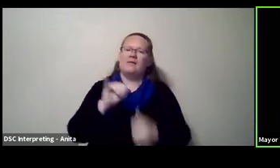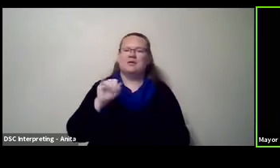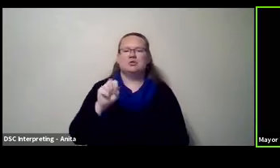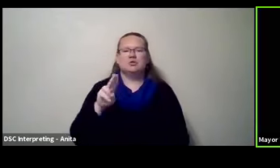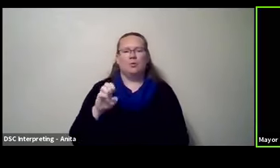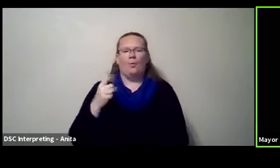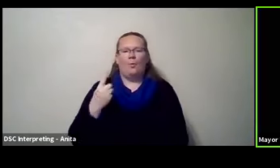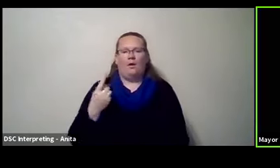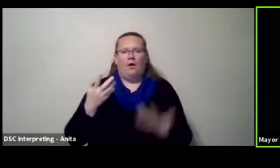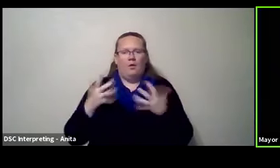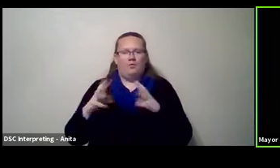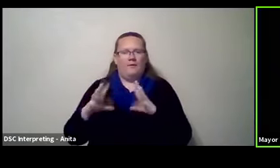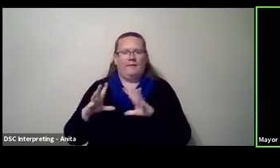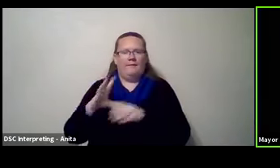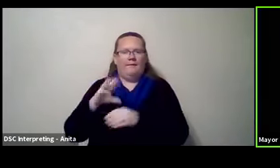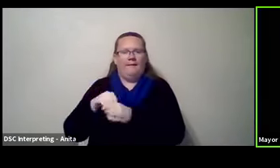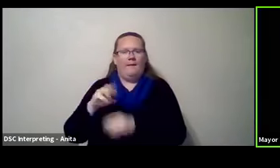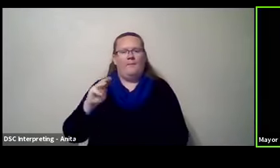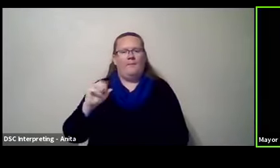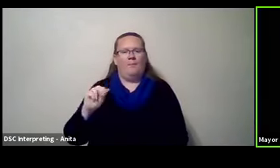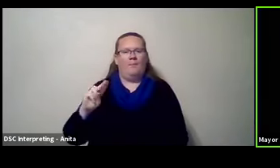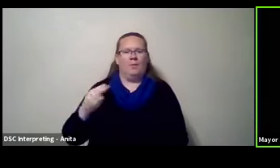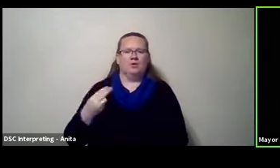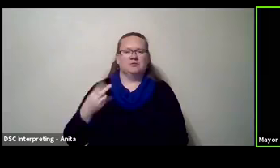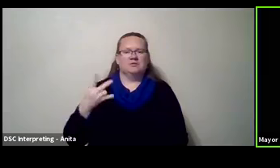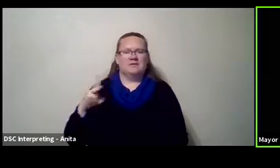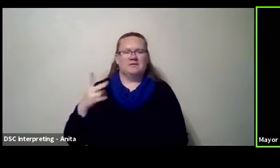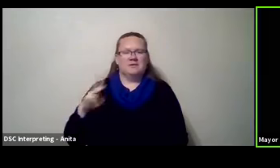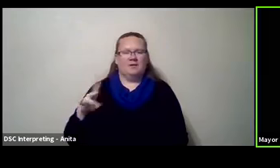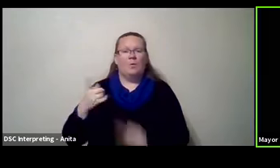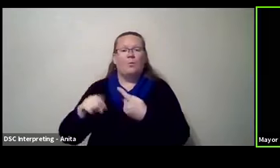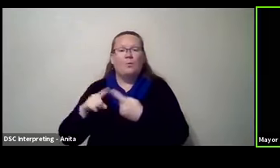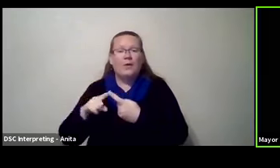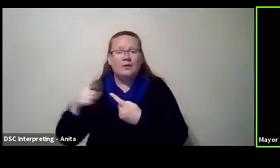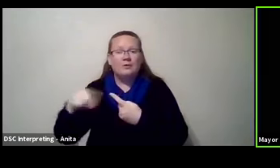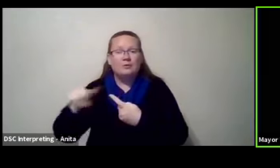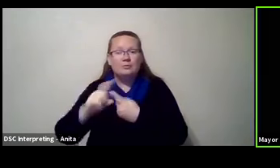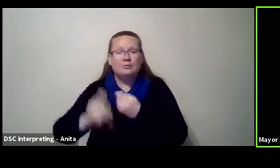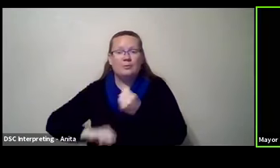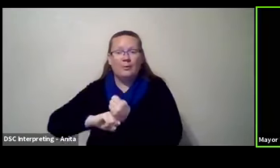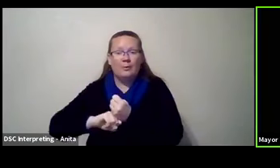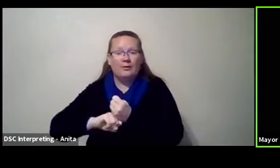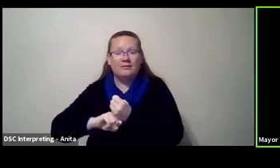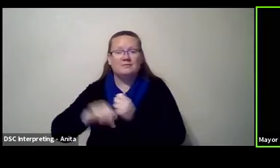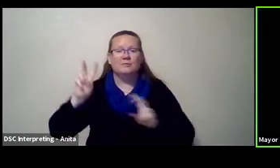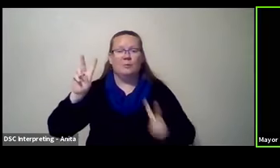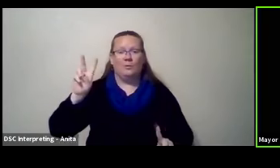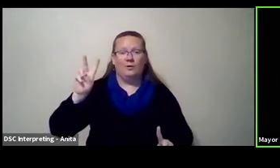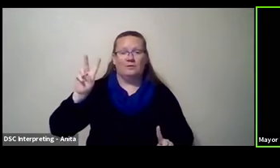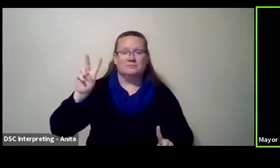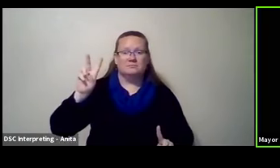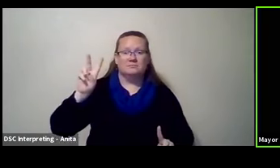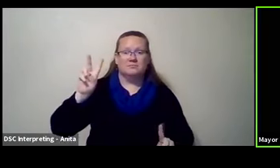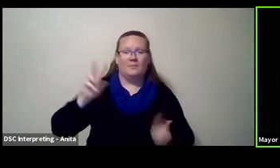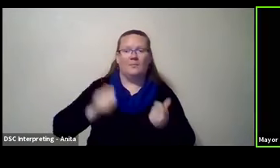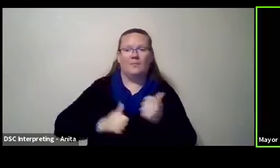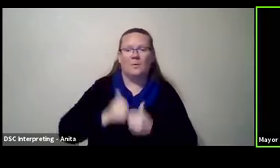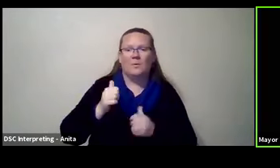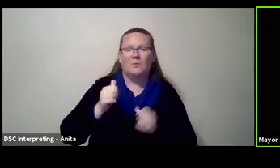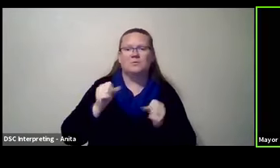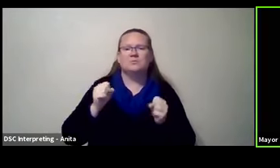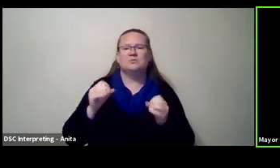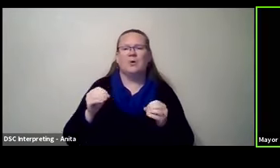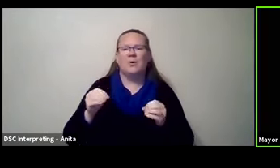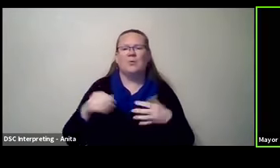issue one was going to pass two to one. So it wasn't really what was in, uh, it wasn't so much the, the menu of